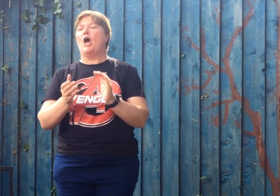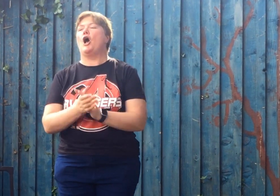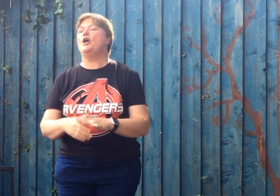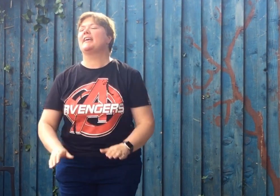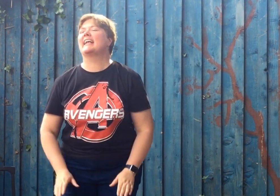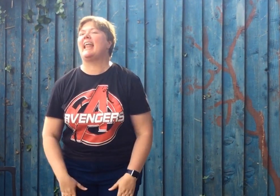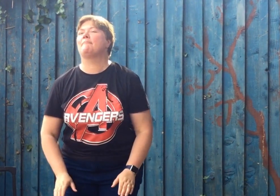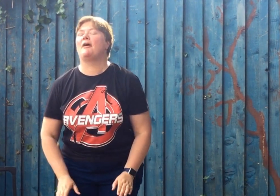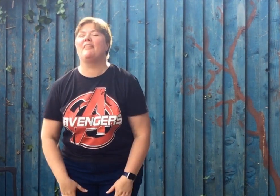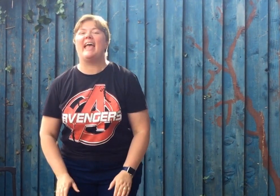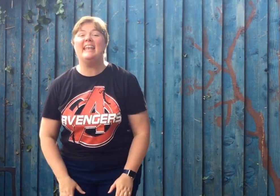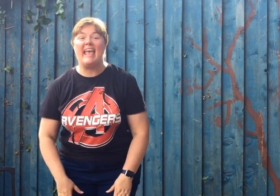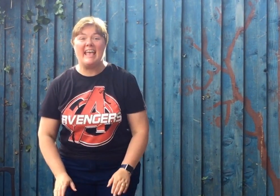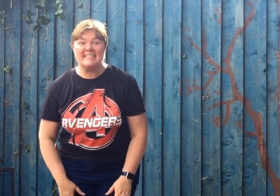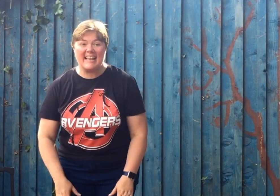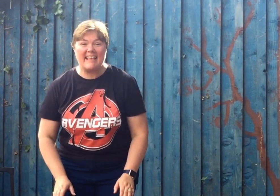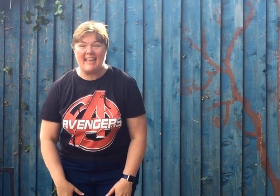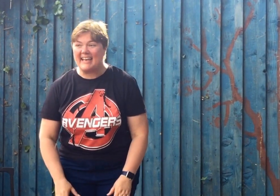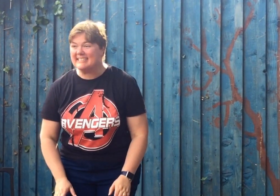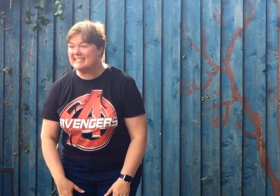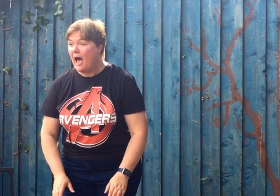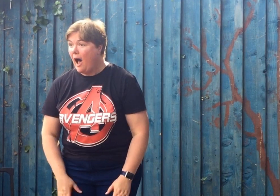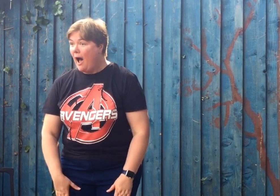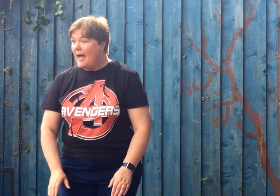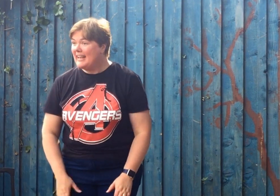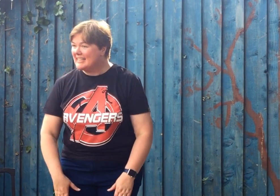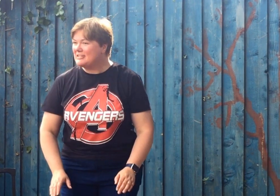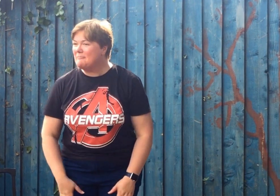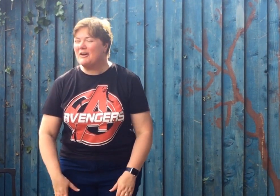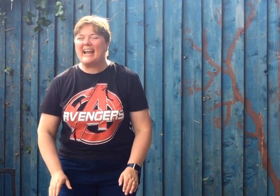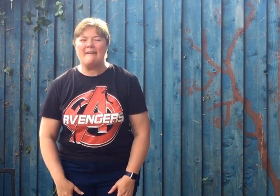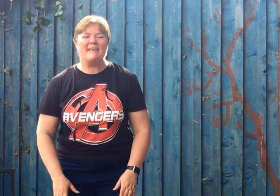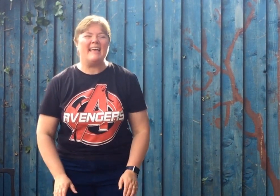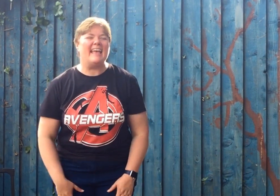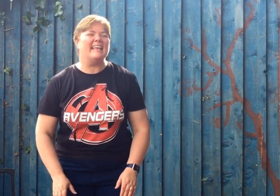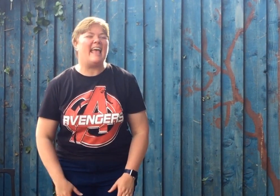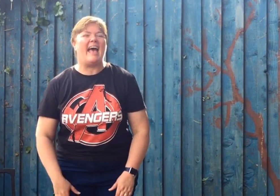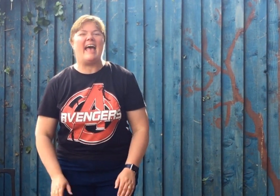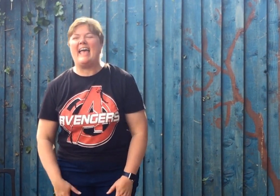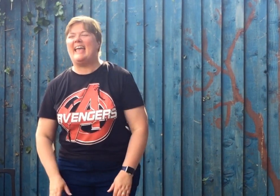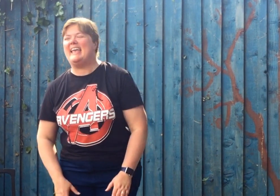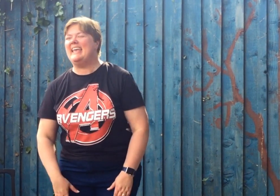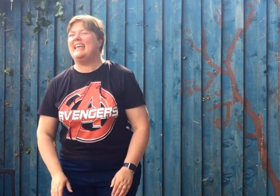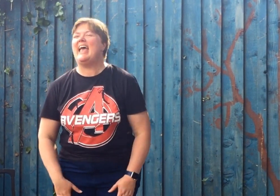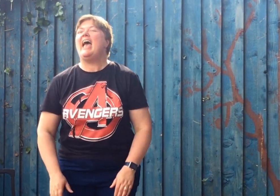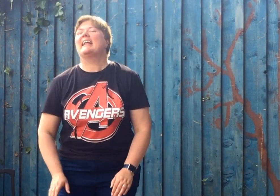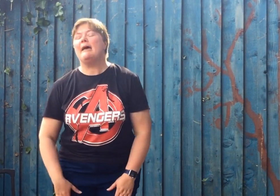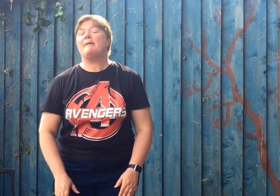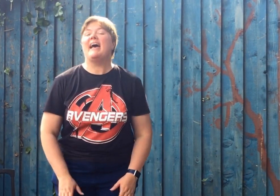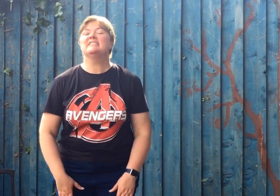Who can clap on their knees like this? Let's do more clapping. Yay! Clap hand